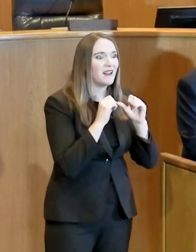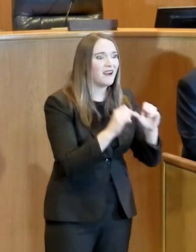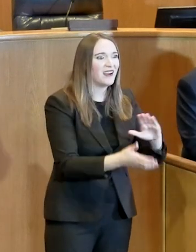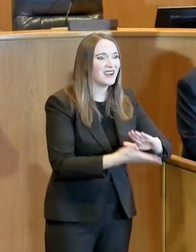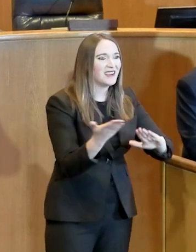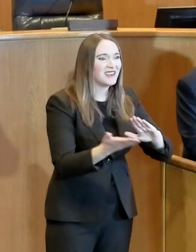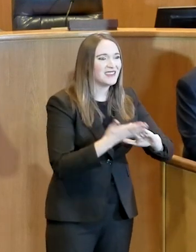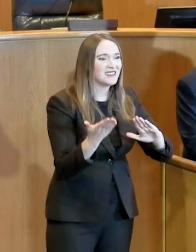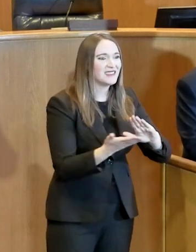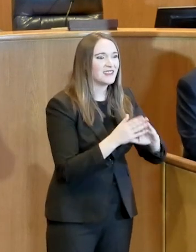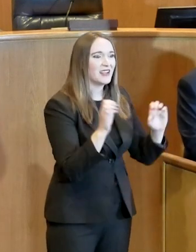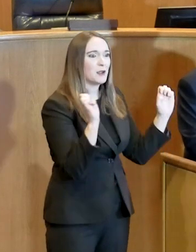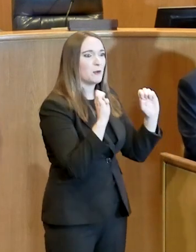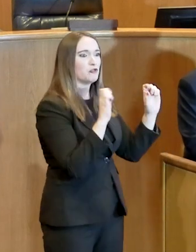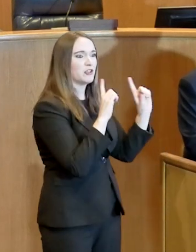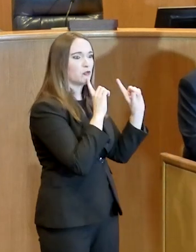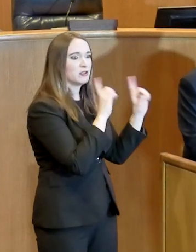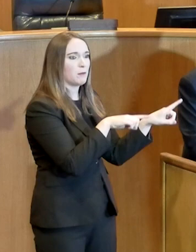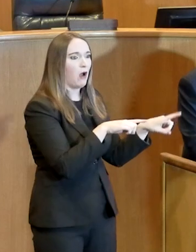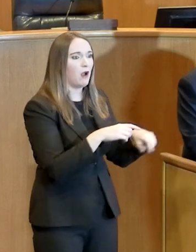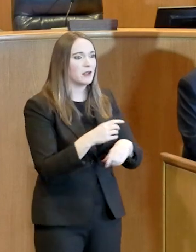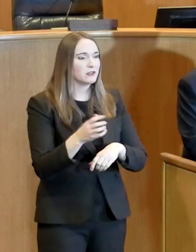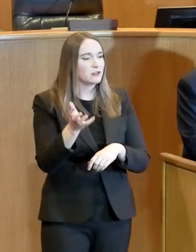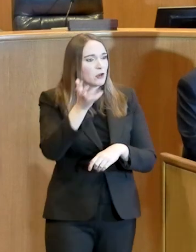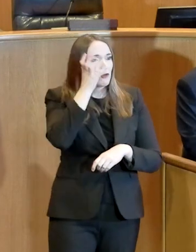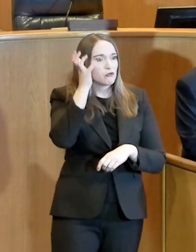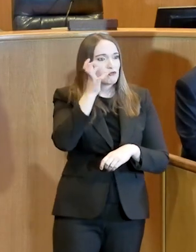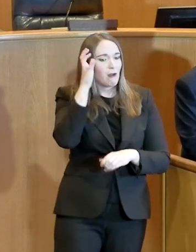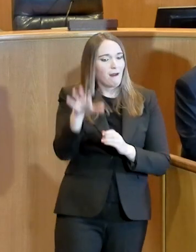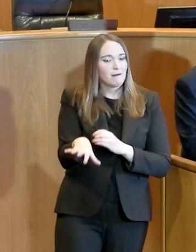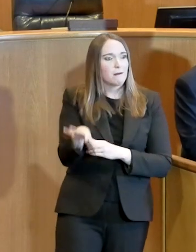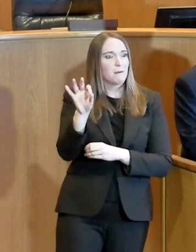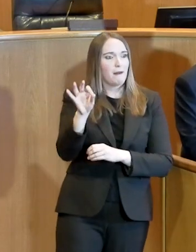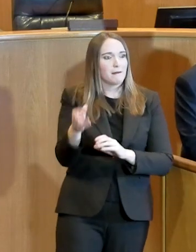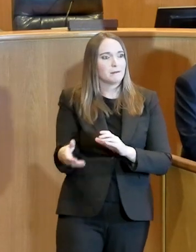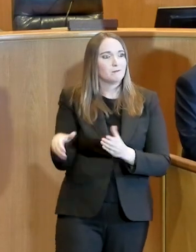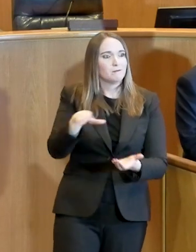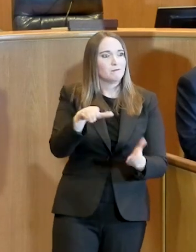emergency response, garbage and recycling, water utilities, and many more.